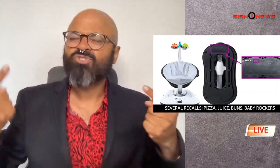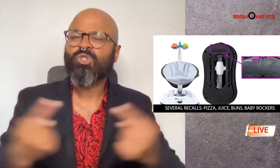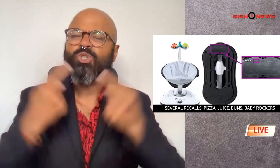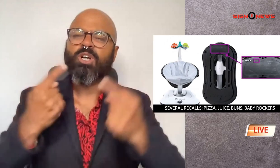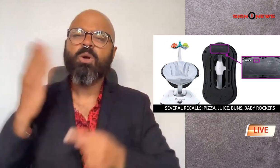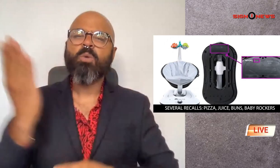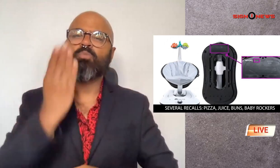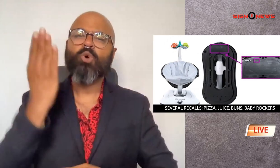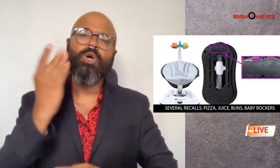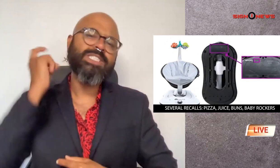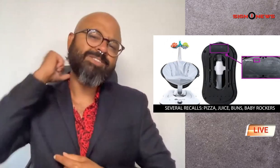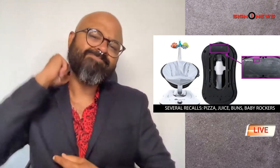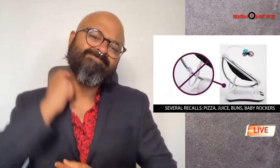bruising around the neck